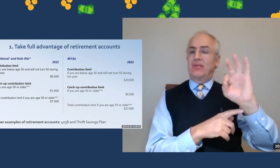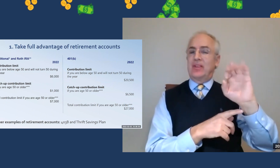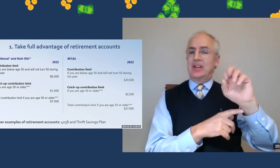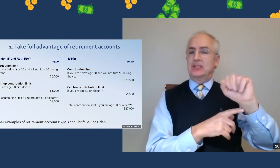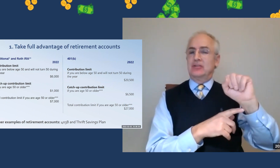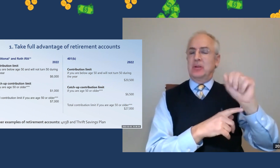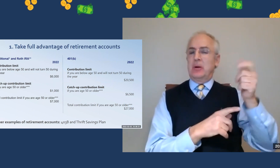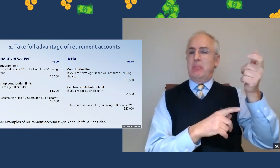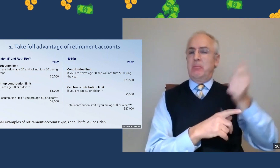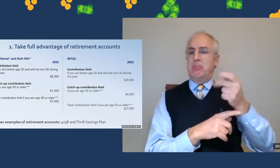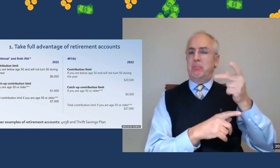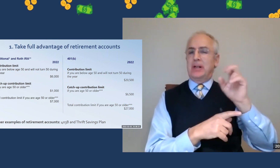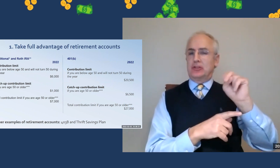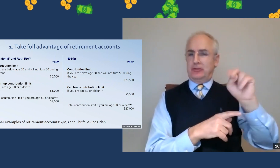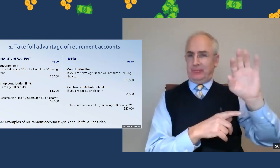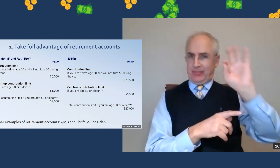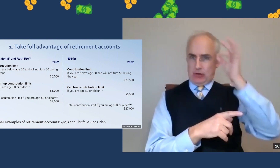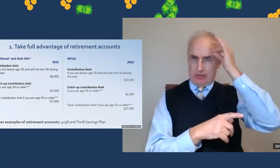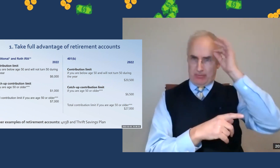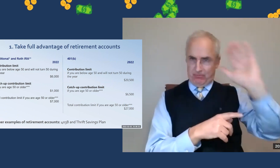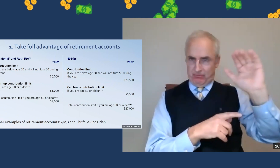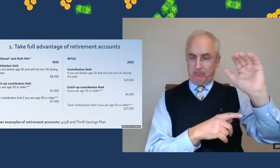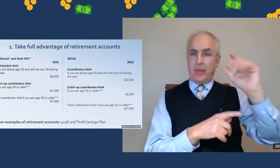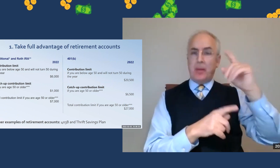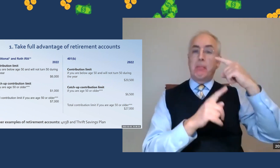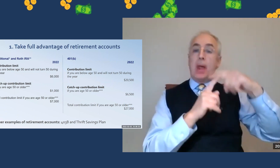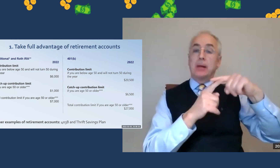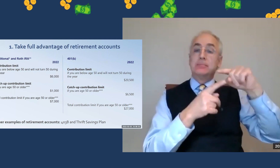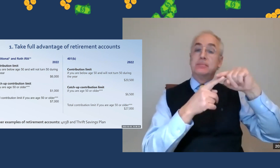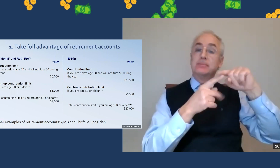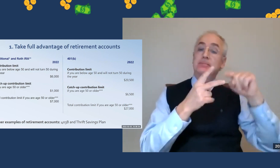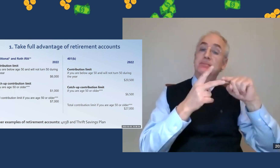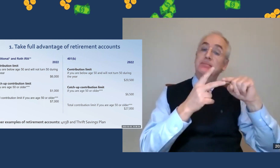They might have a retirement process called FERS, F-E-R-S.